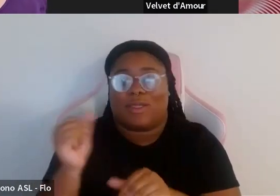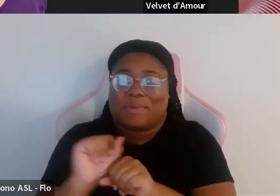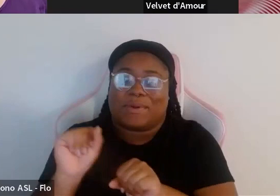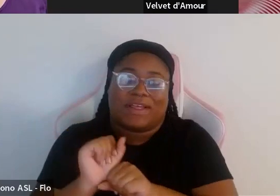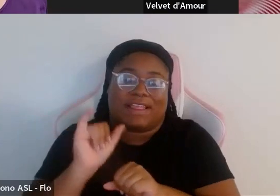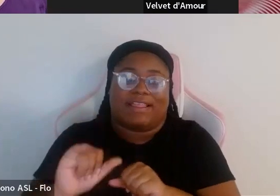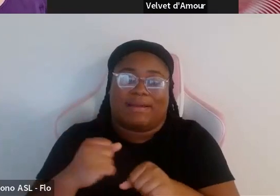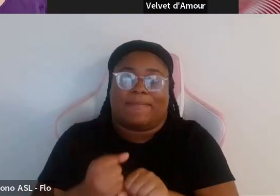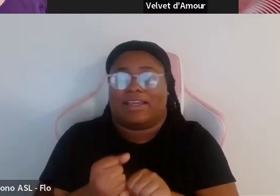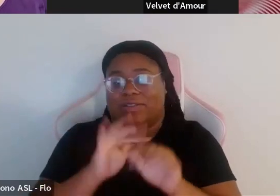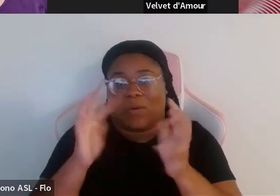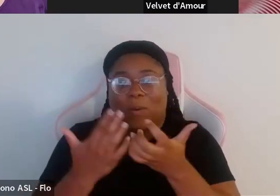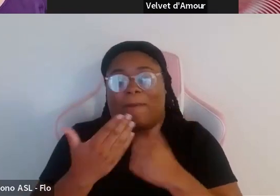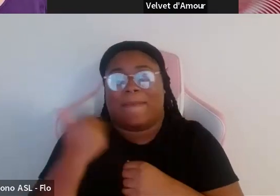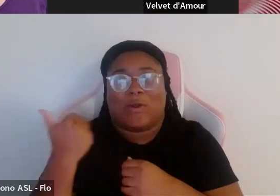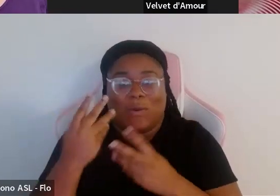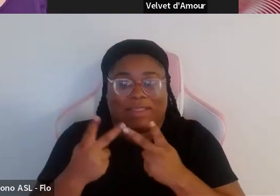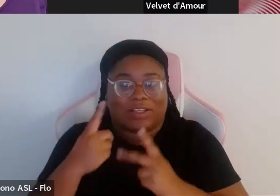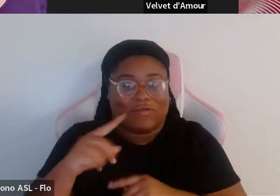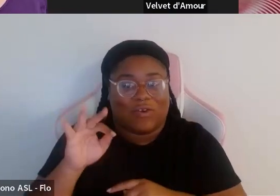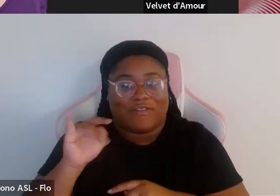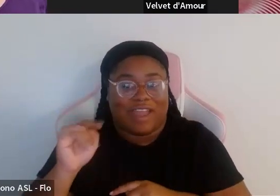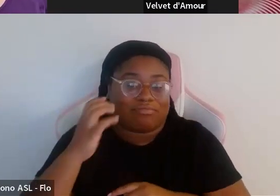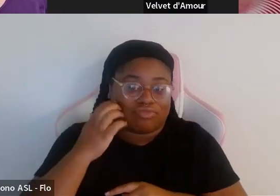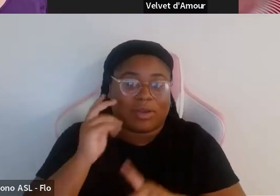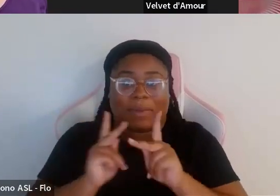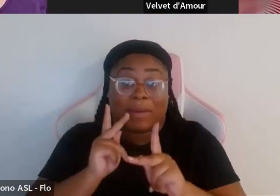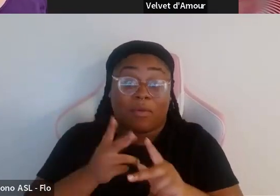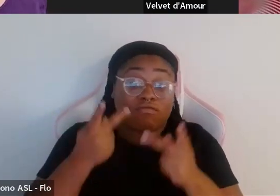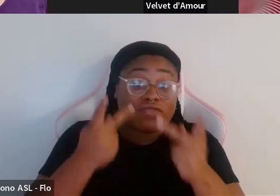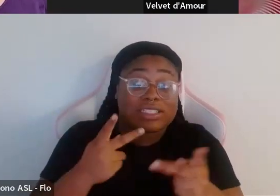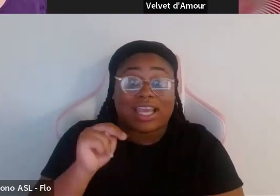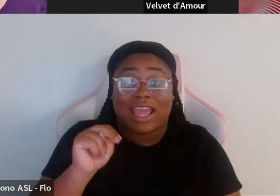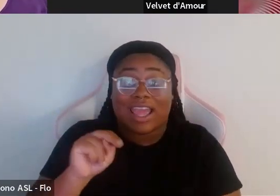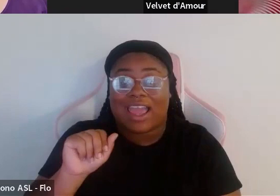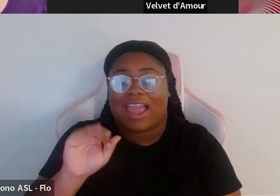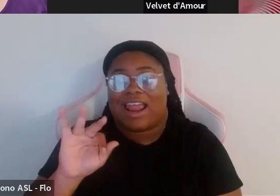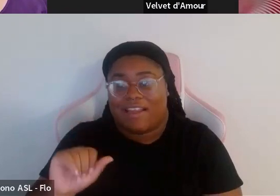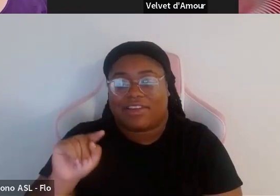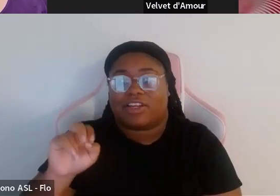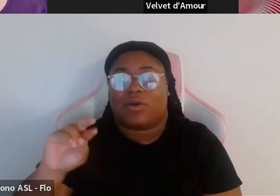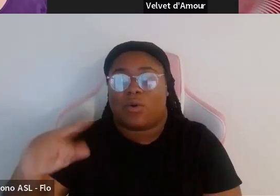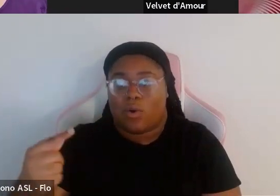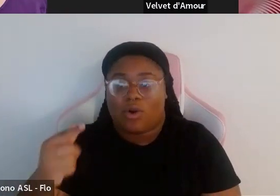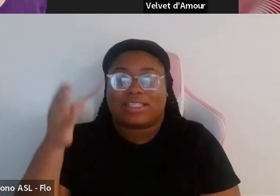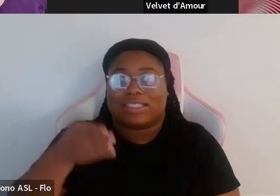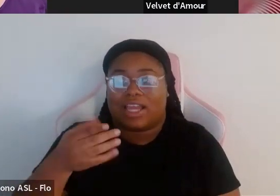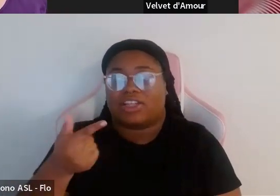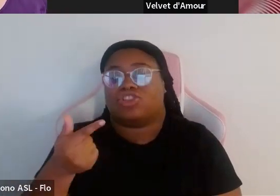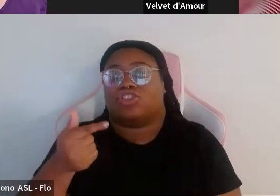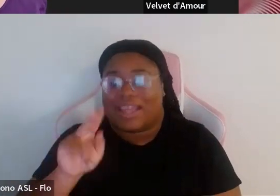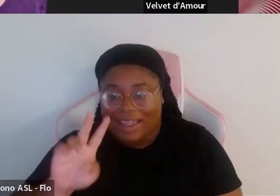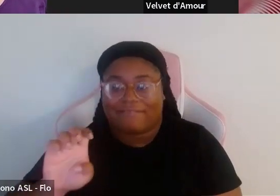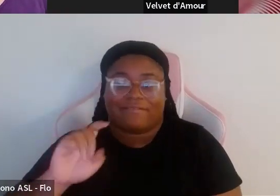make the world a better place for fat people please visit nafa.org forward slash give to make a